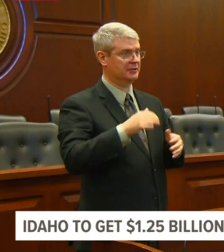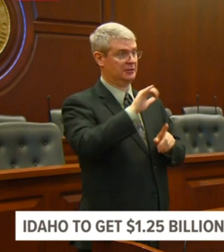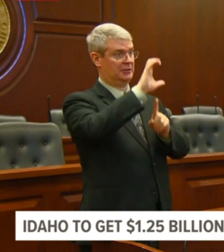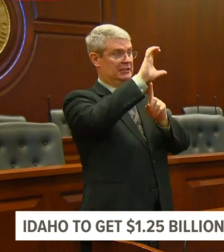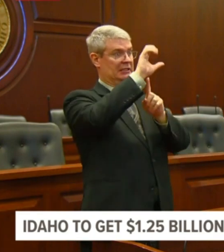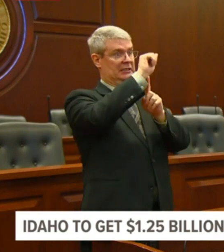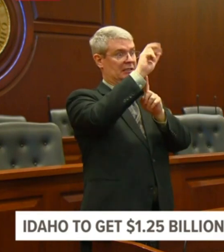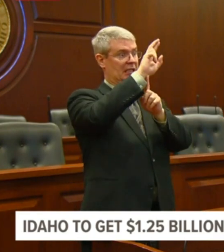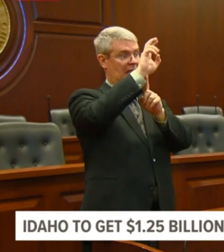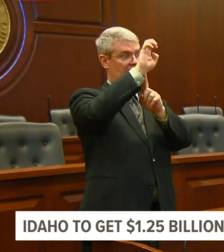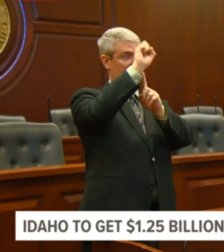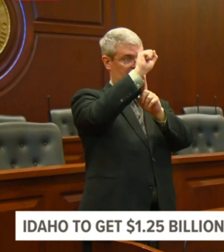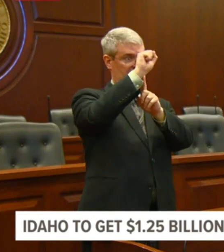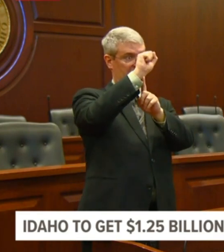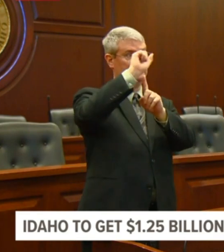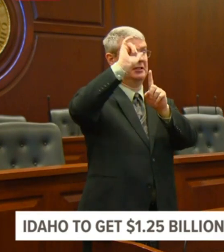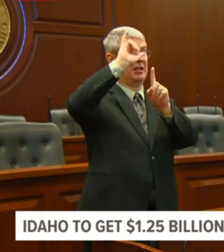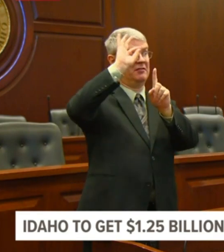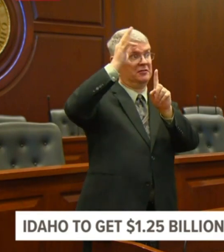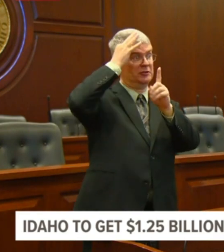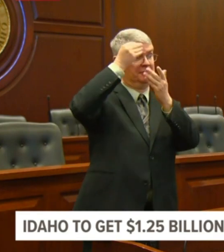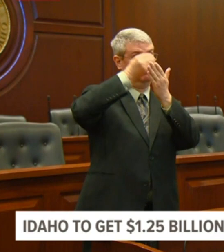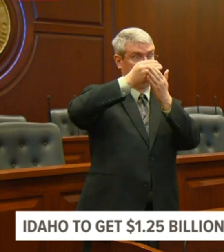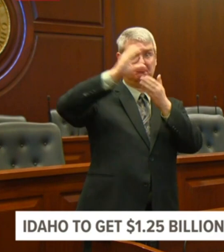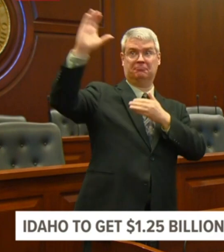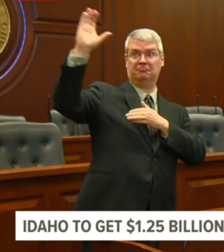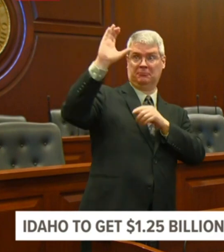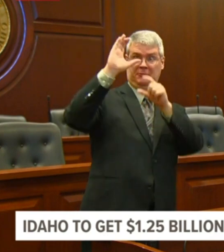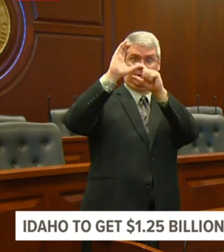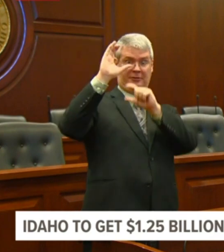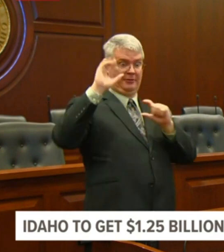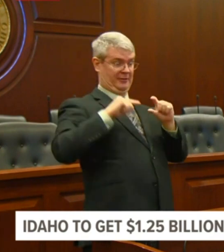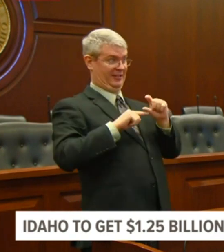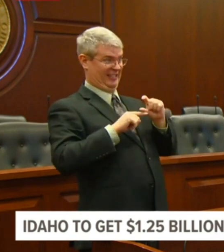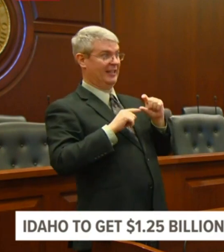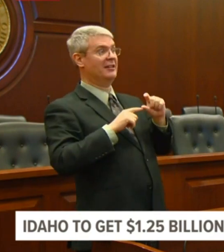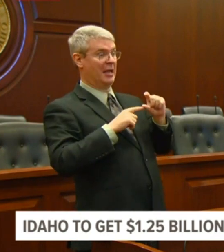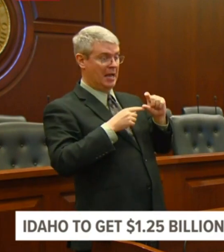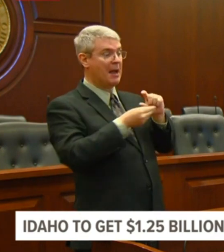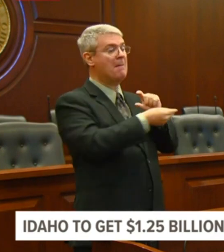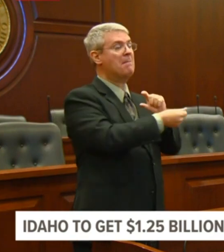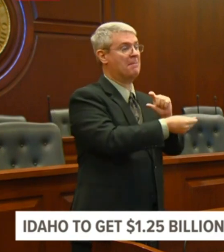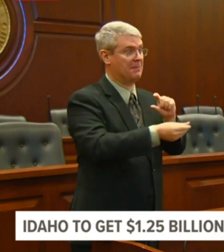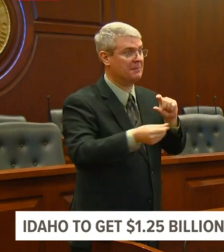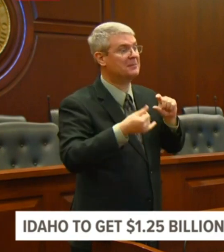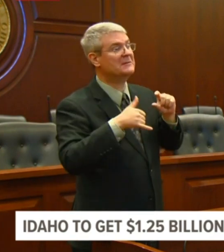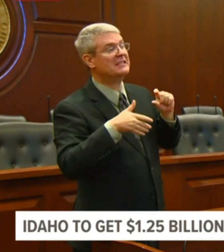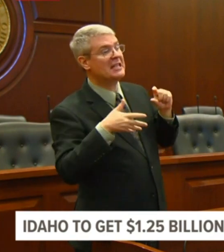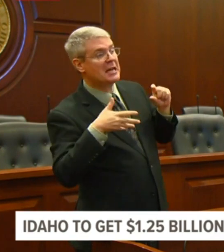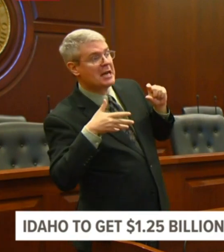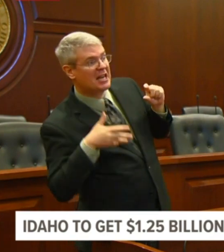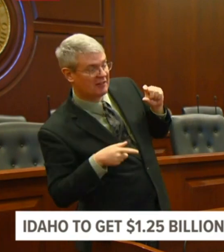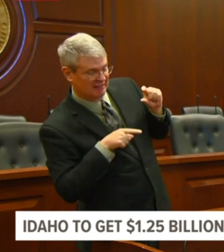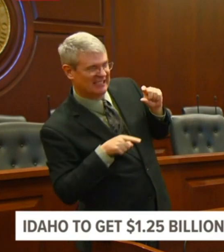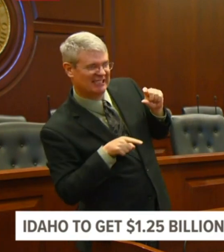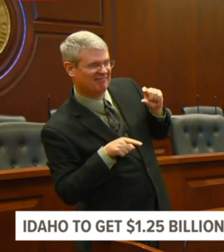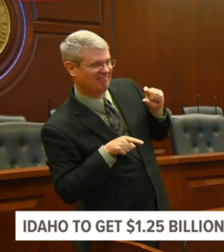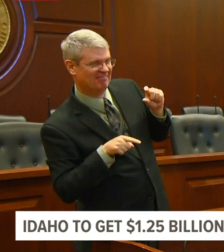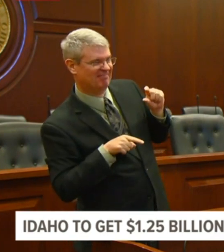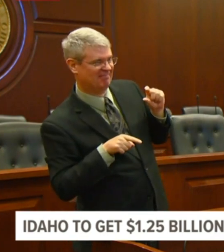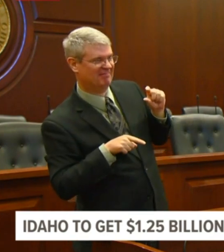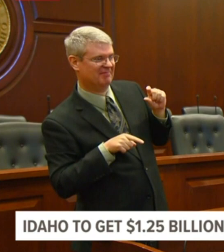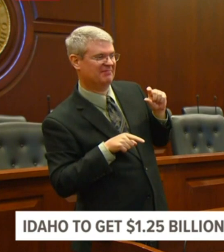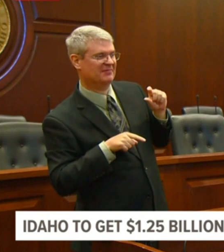but this action is intended to ensure Idaho does not have to wait on critical supplies. The time to act